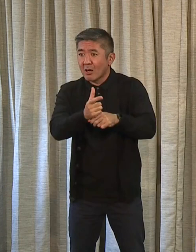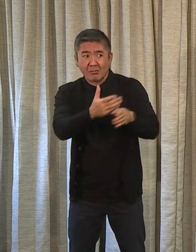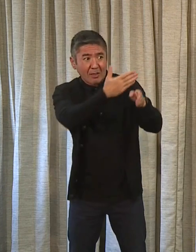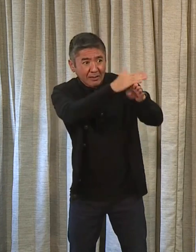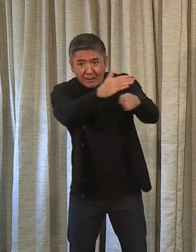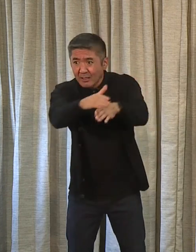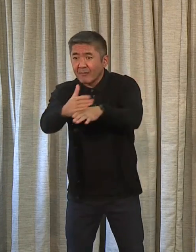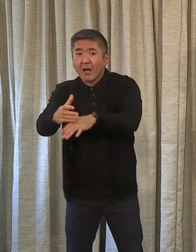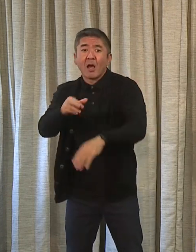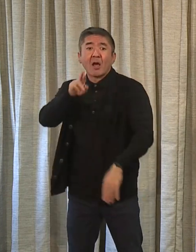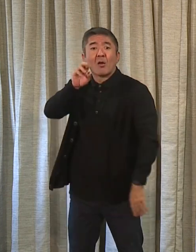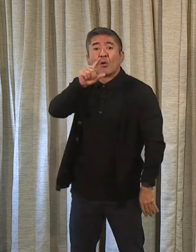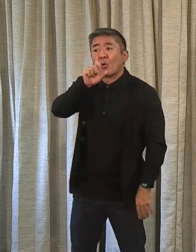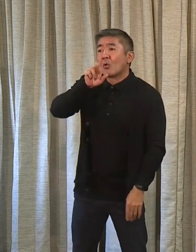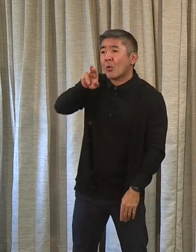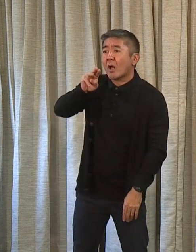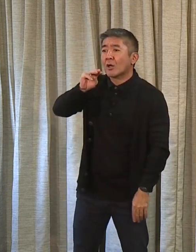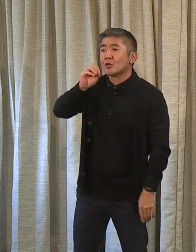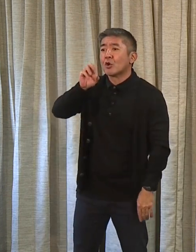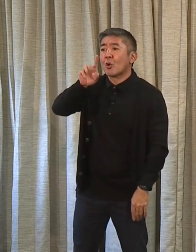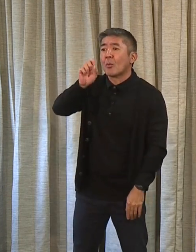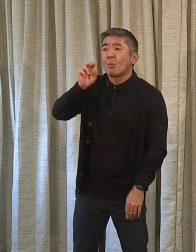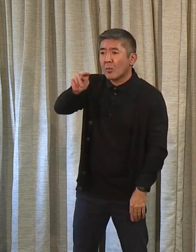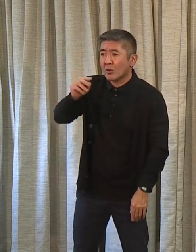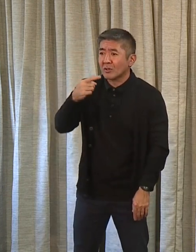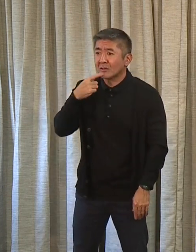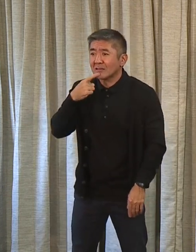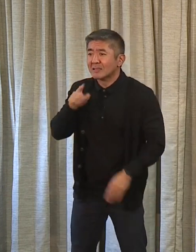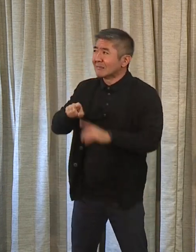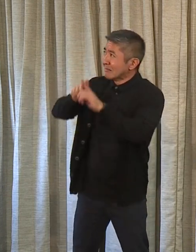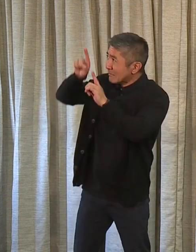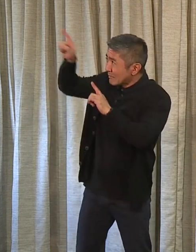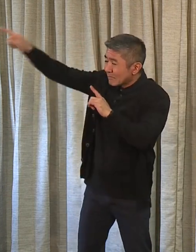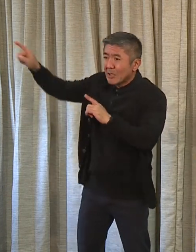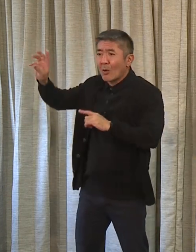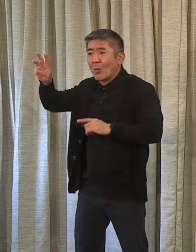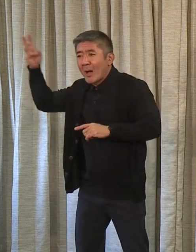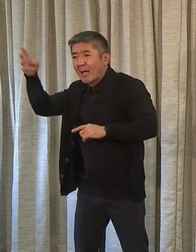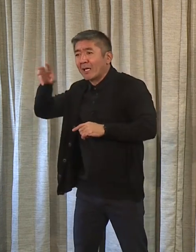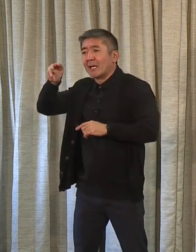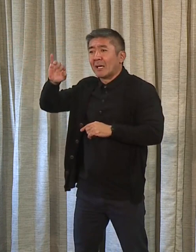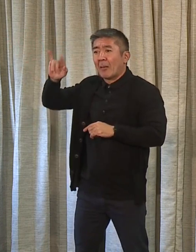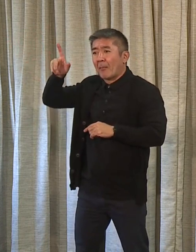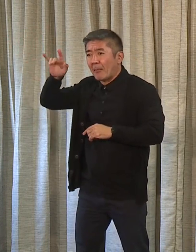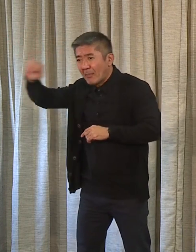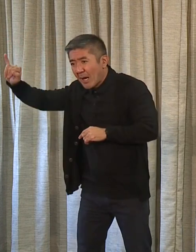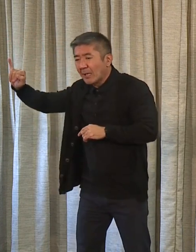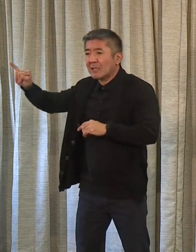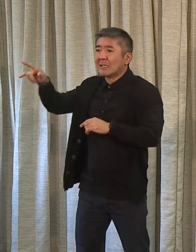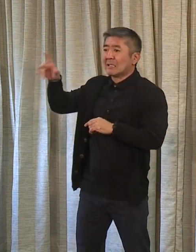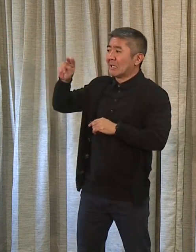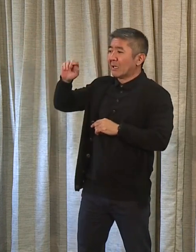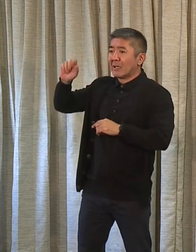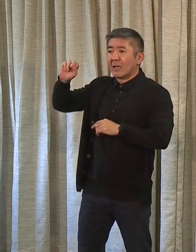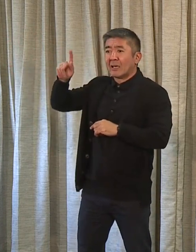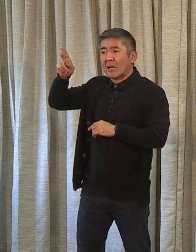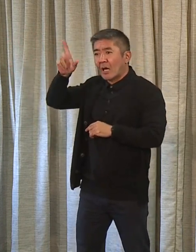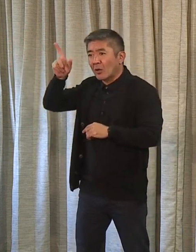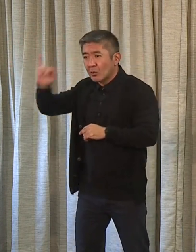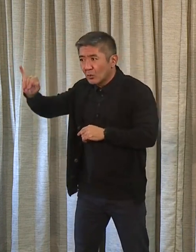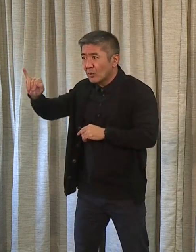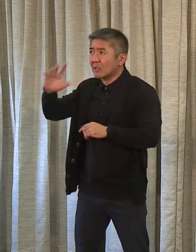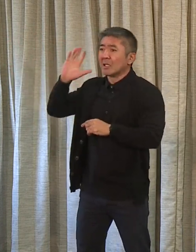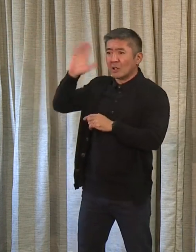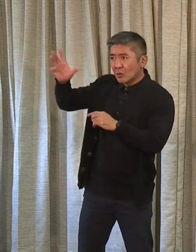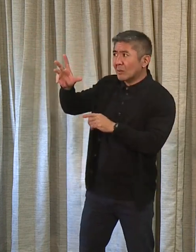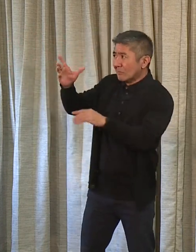Roger Morton talked about, I mean, we're going to – we're going get into Maialia, not Akulia, Waianae, and provide something that should have been done a long time ago that hasn't been done yet.